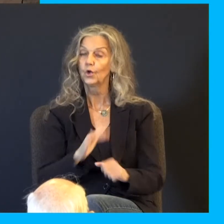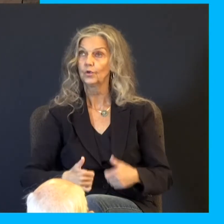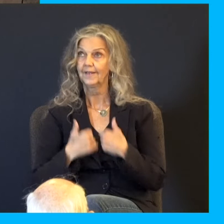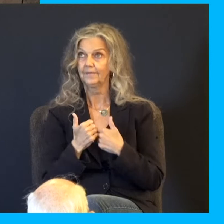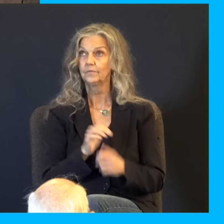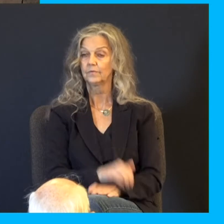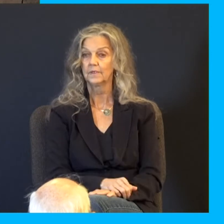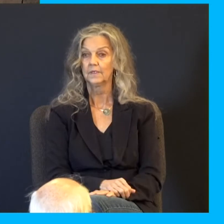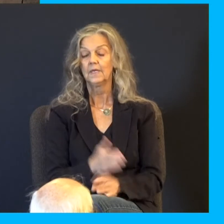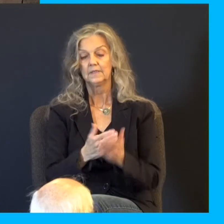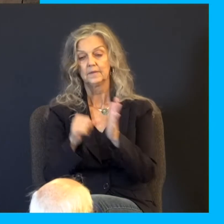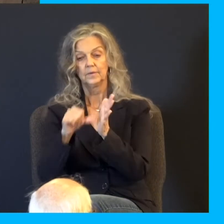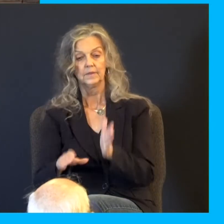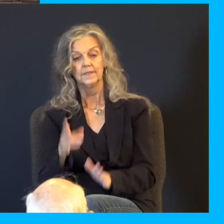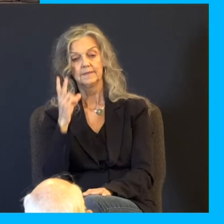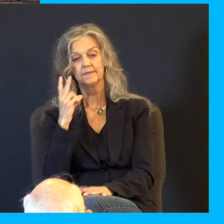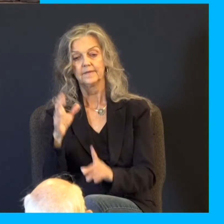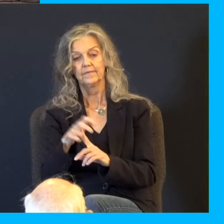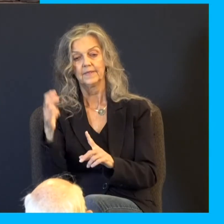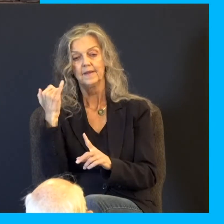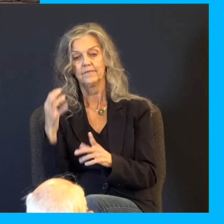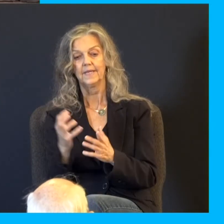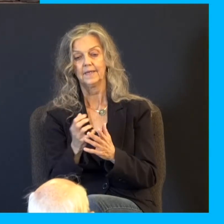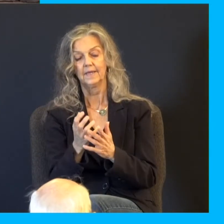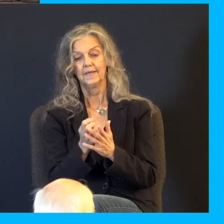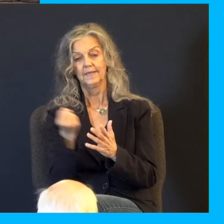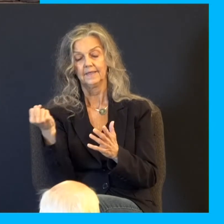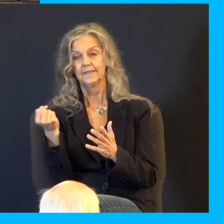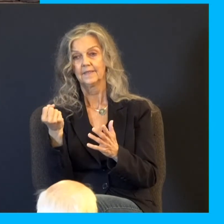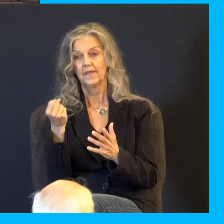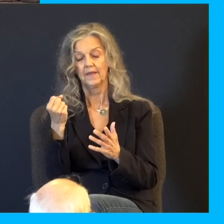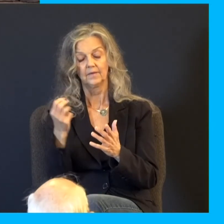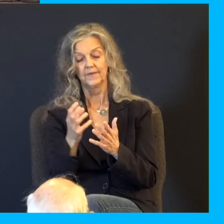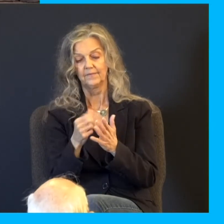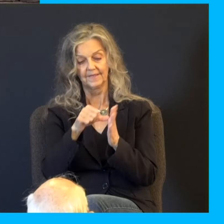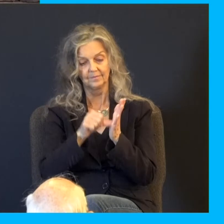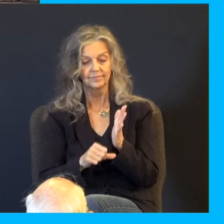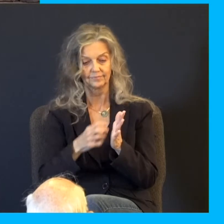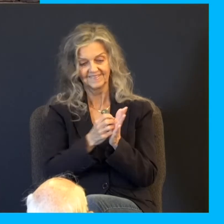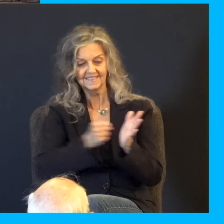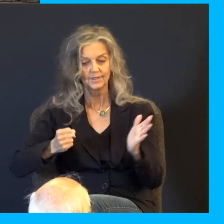Some surgeons see it as victory if they get all the tumor but leave the patient impaired. We were asking just by us time.